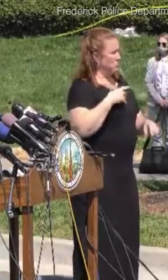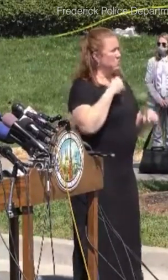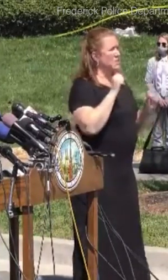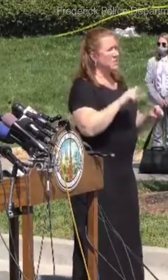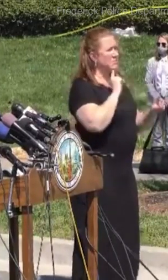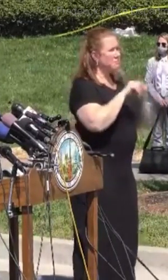this time. Thank you.